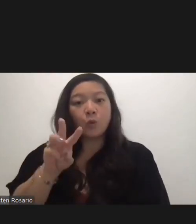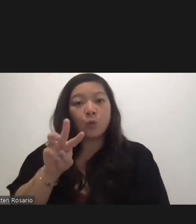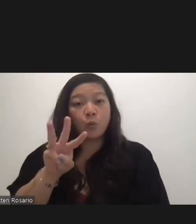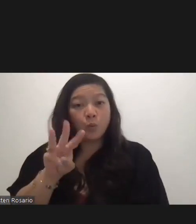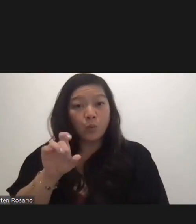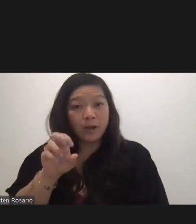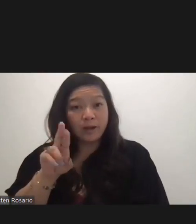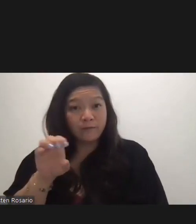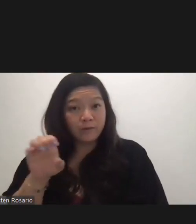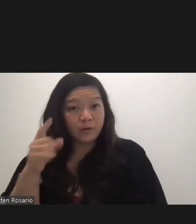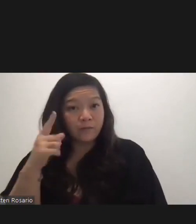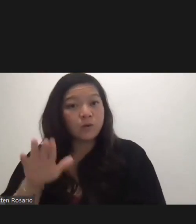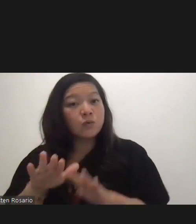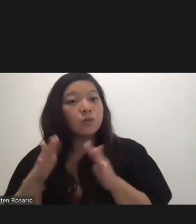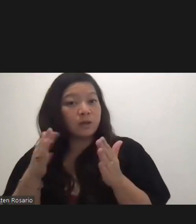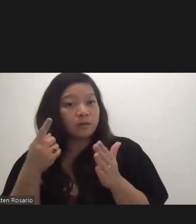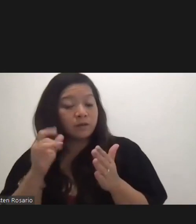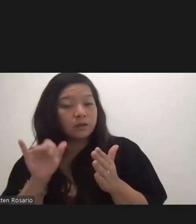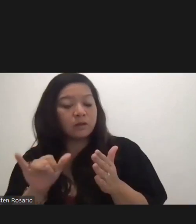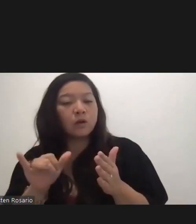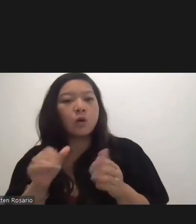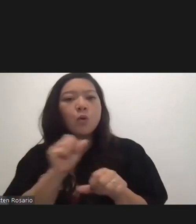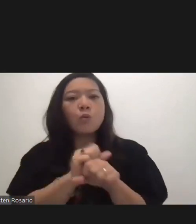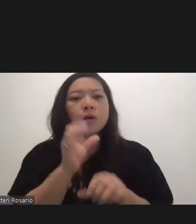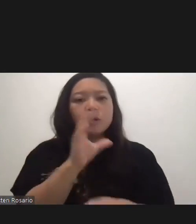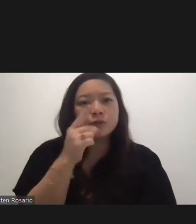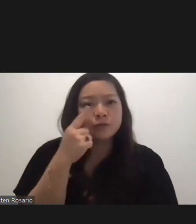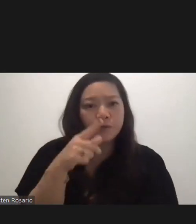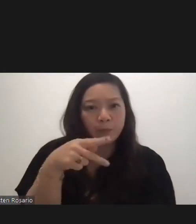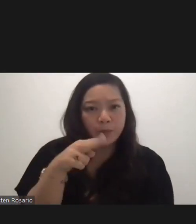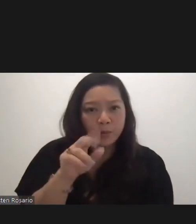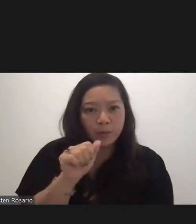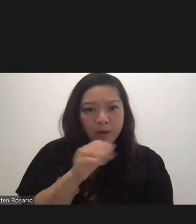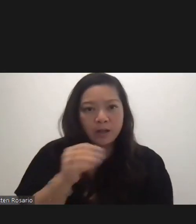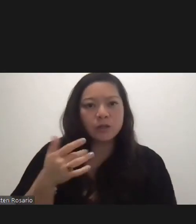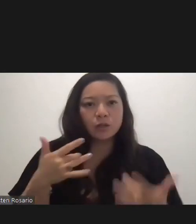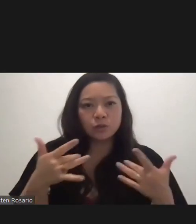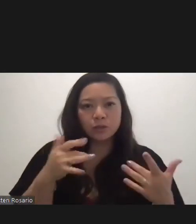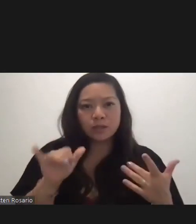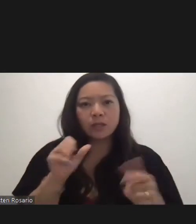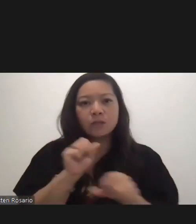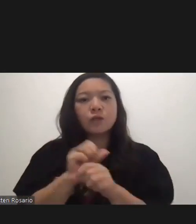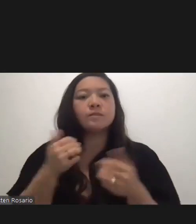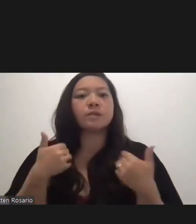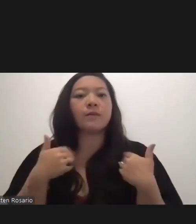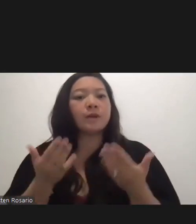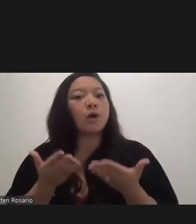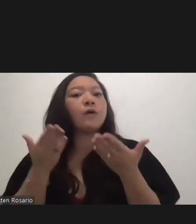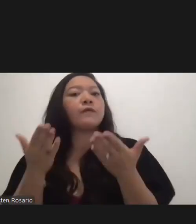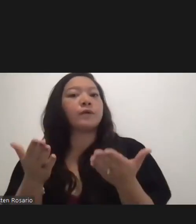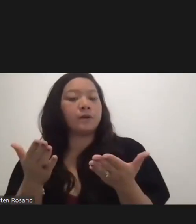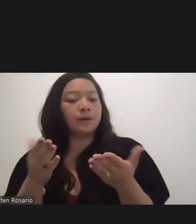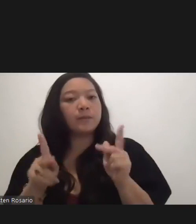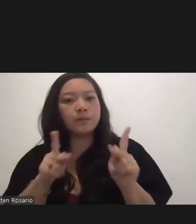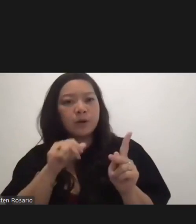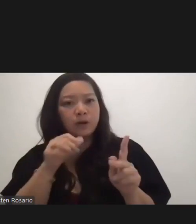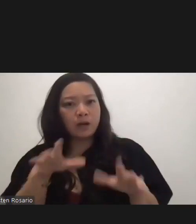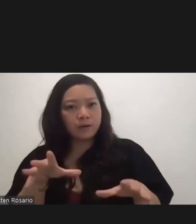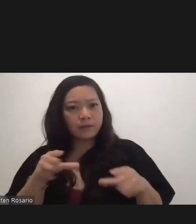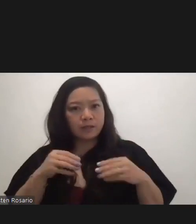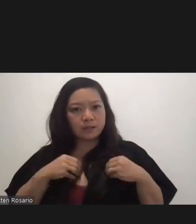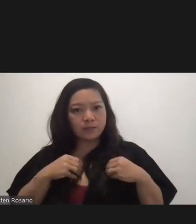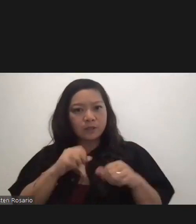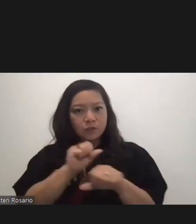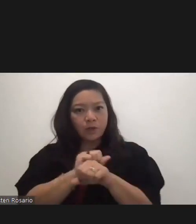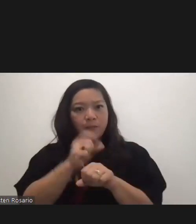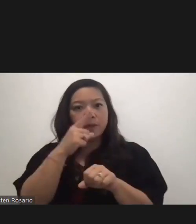PUA. They are also concerned that jobs have been offered, and people have not accepted the jobs